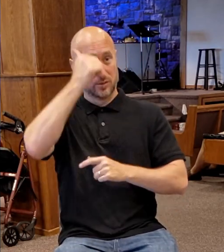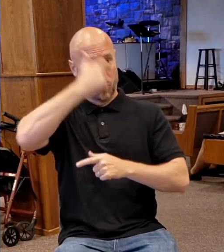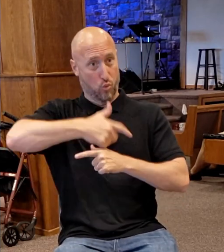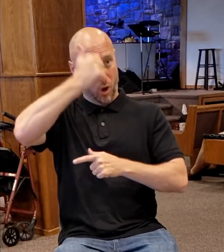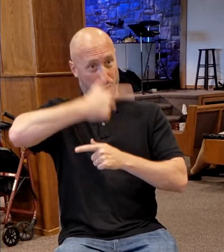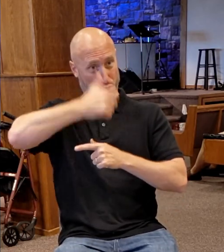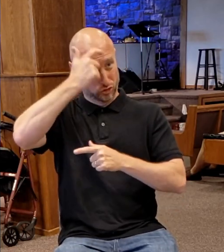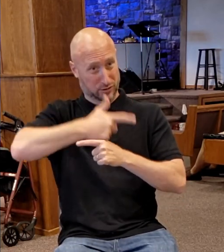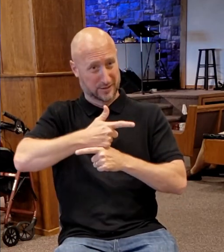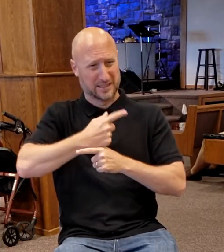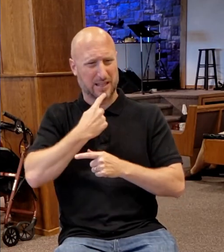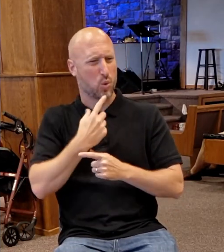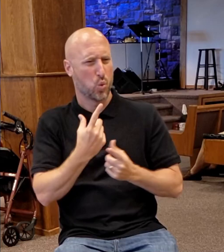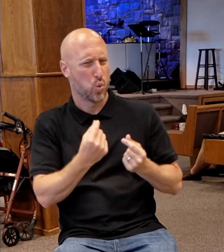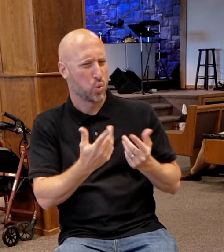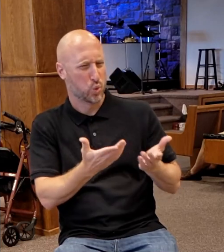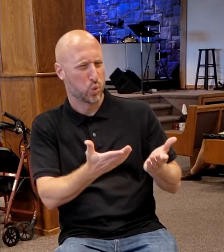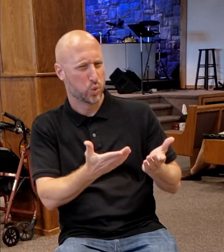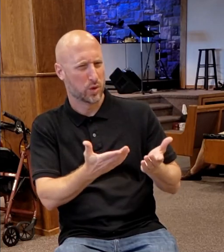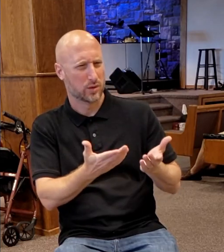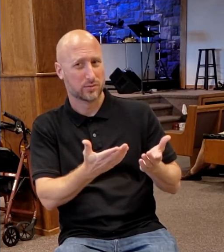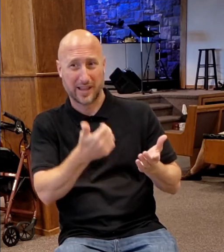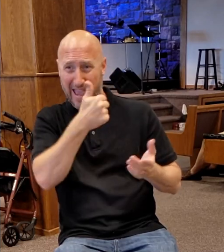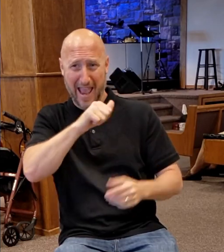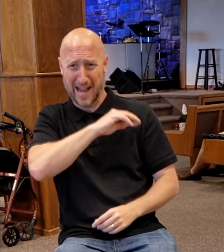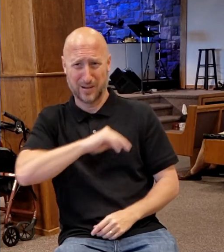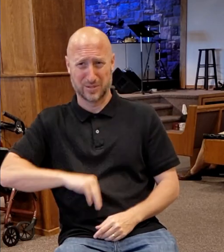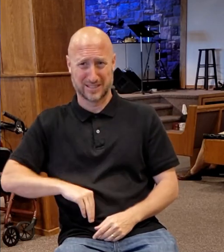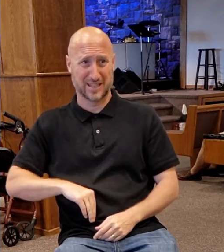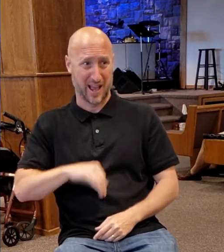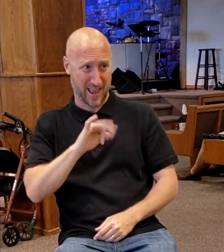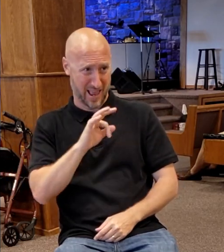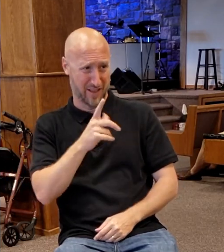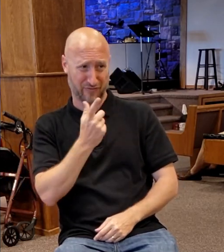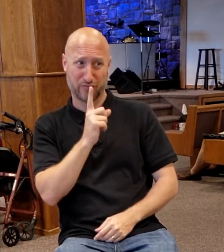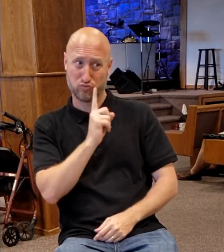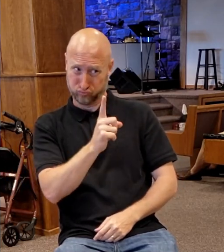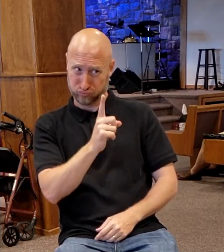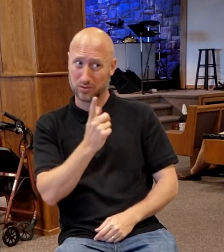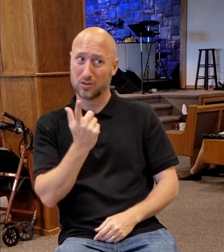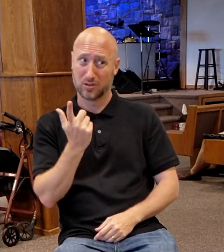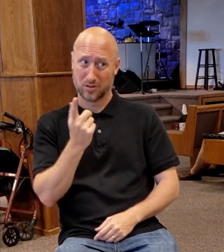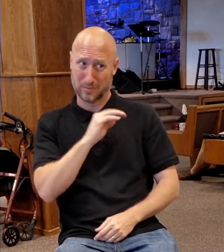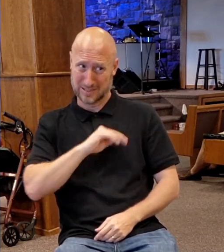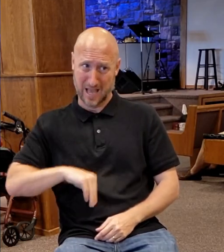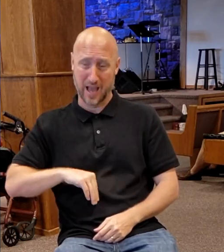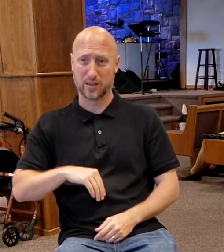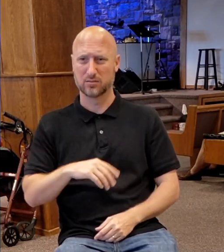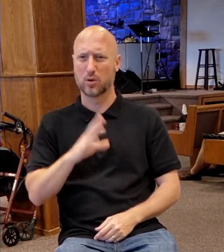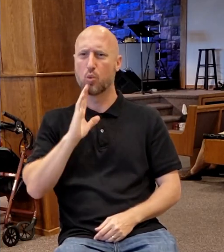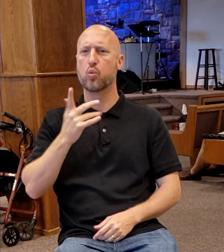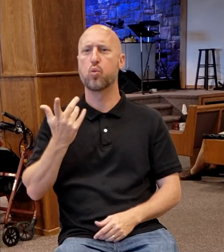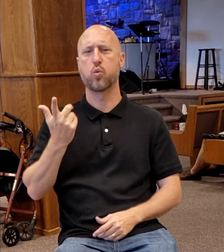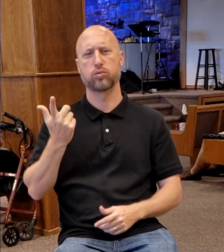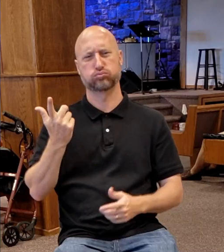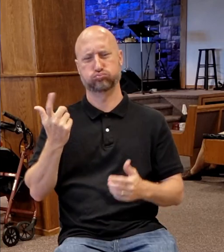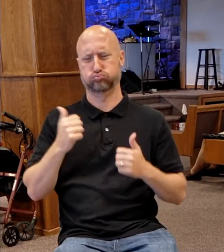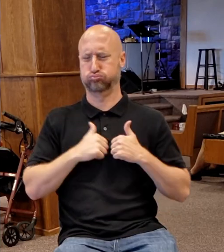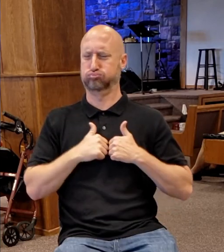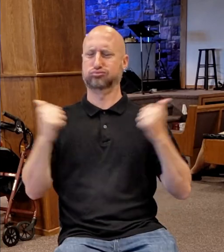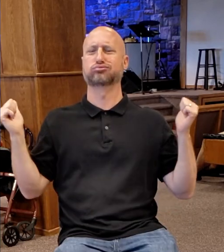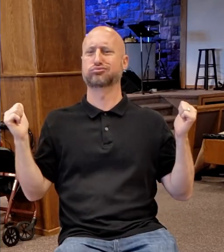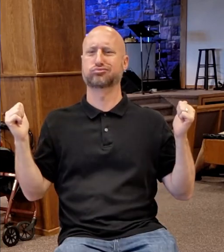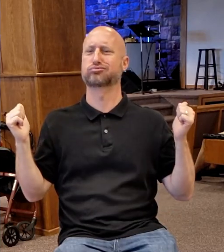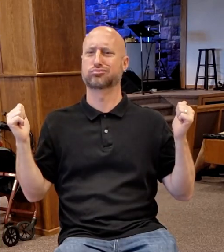Messiah worth his salt would be at Jerusalem putting the show on there. What are you doing out here in the secret parts in Galilee? Because